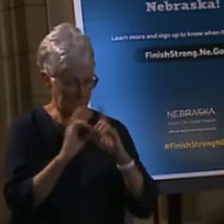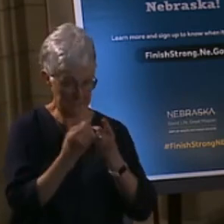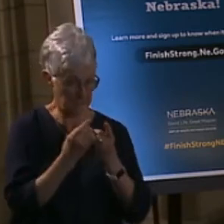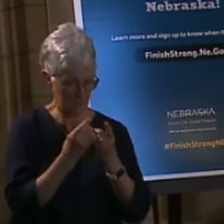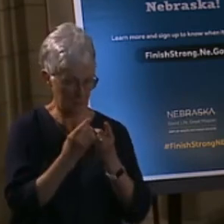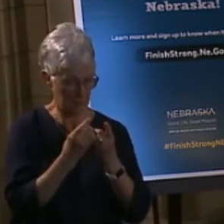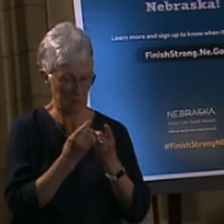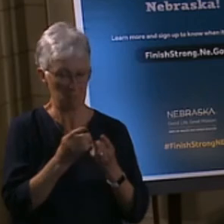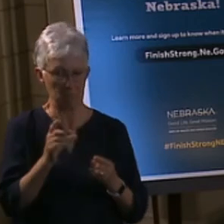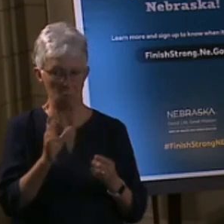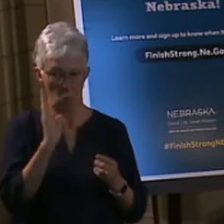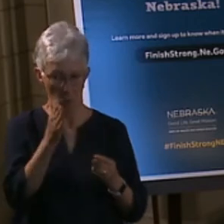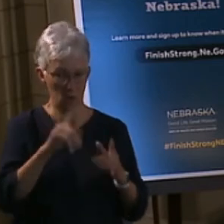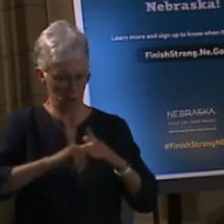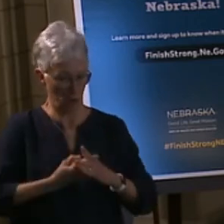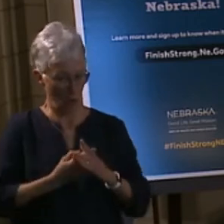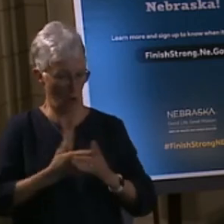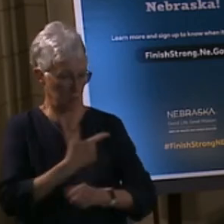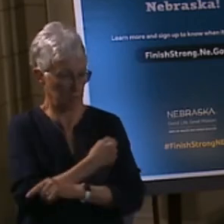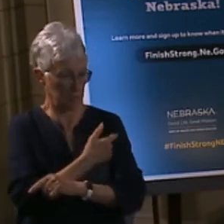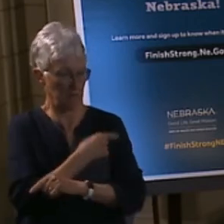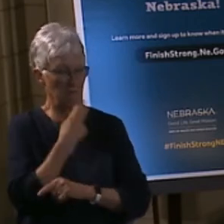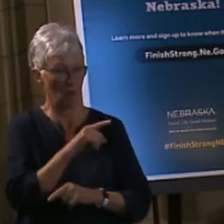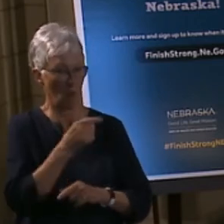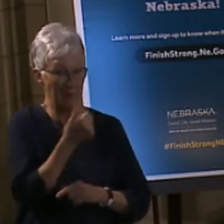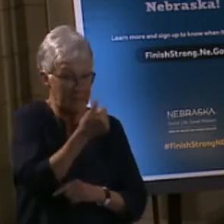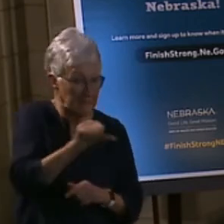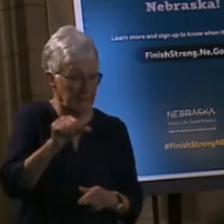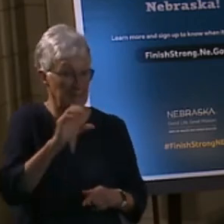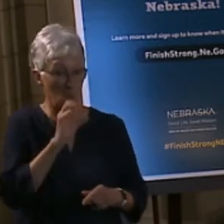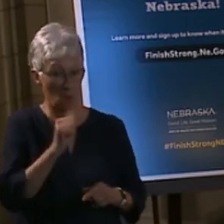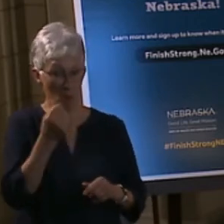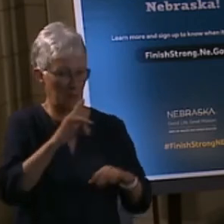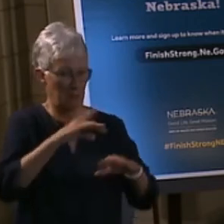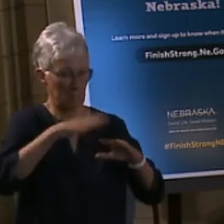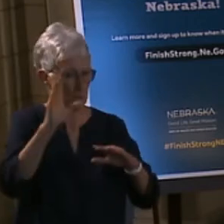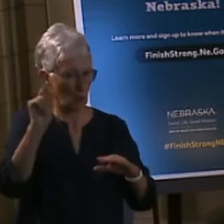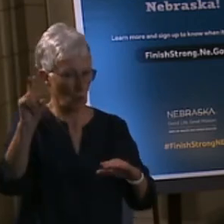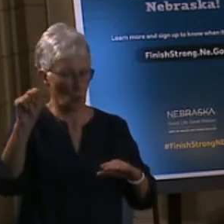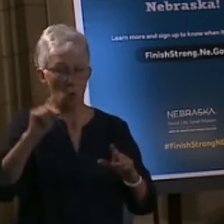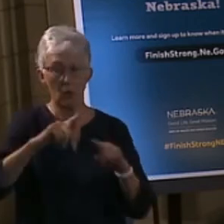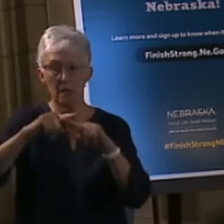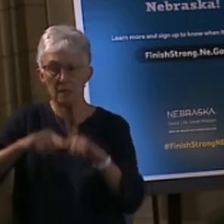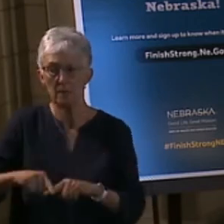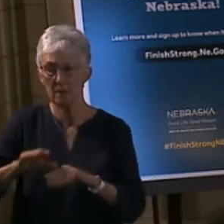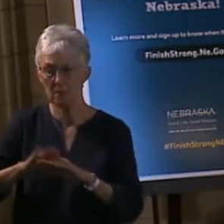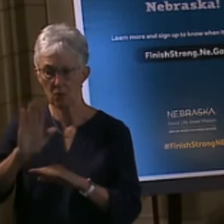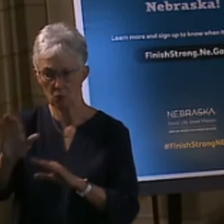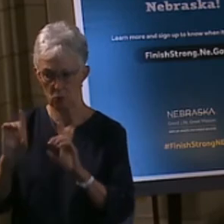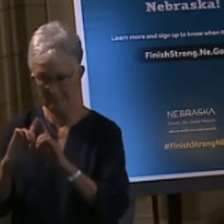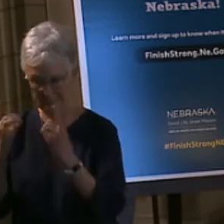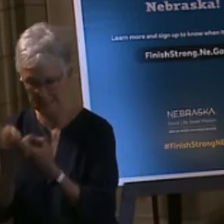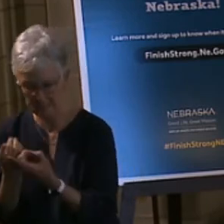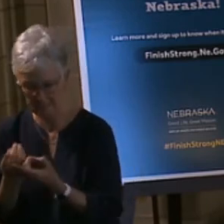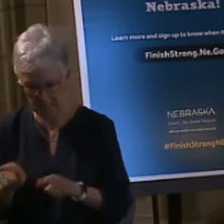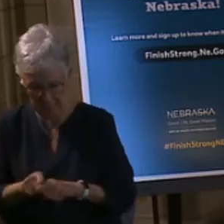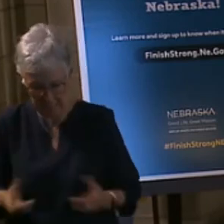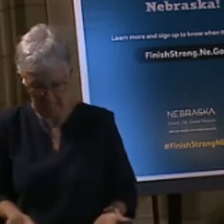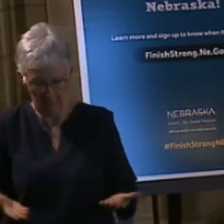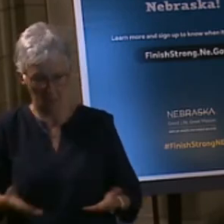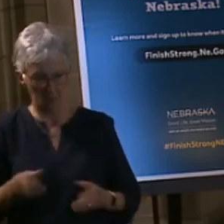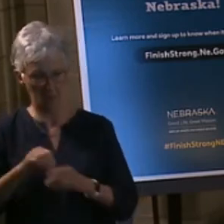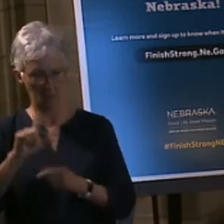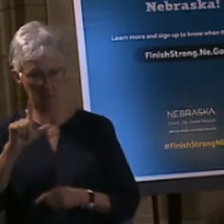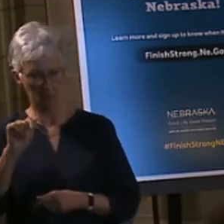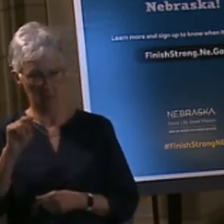different health districts are still at different places. So, for example, here in Lancaster County, I believe we're at age 58 and up